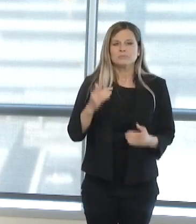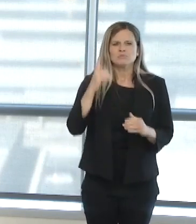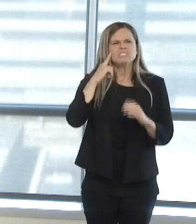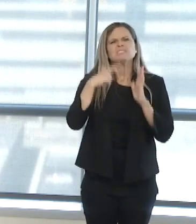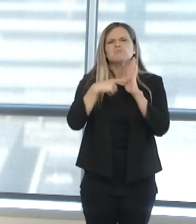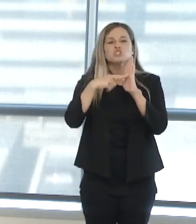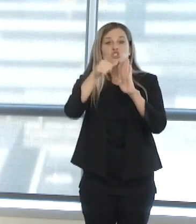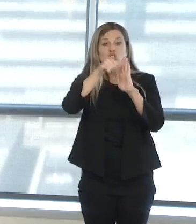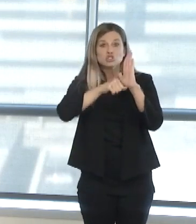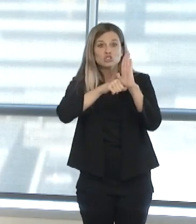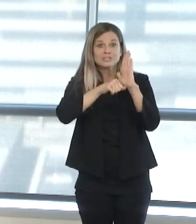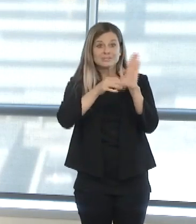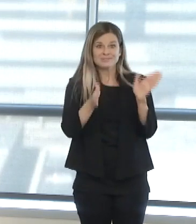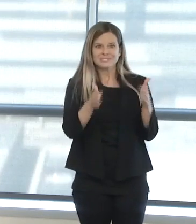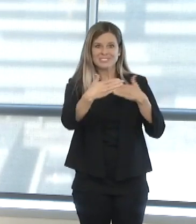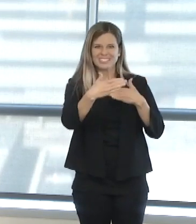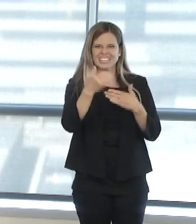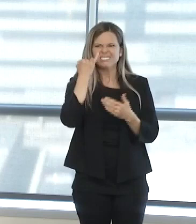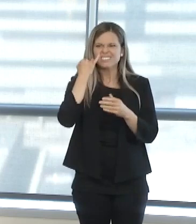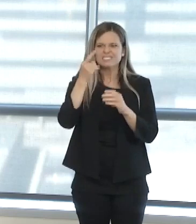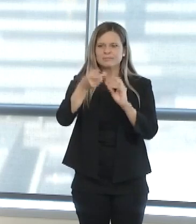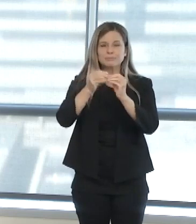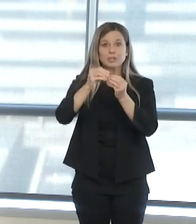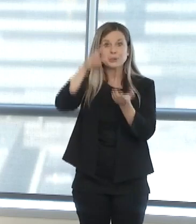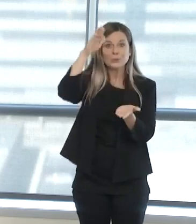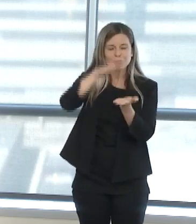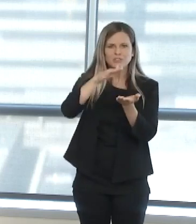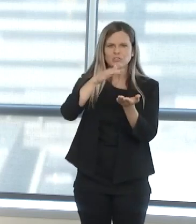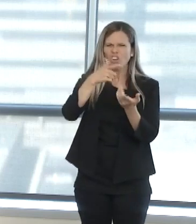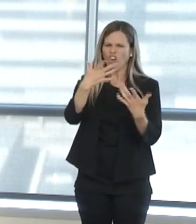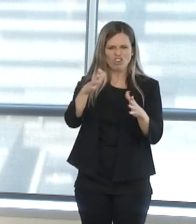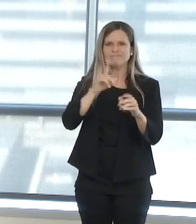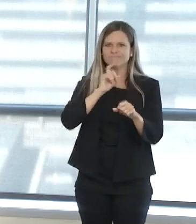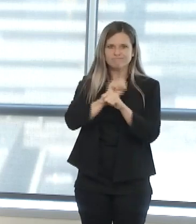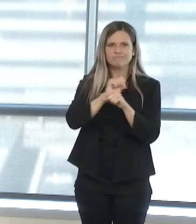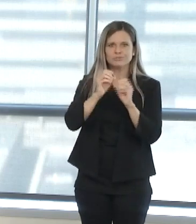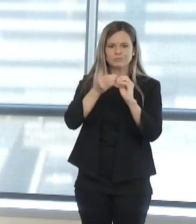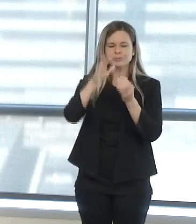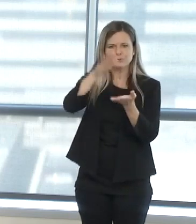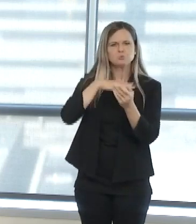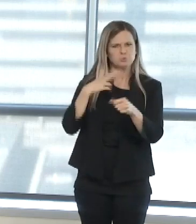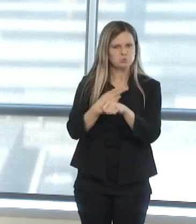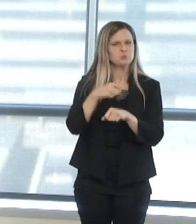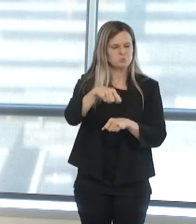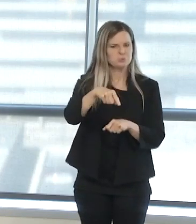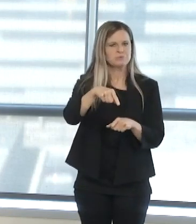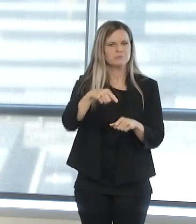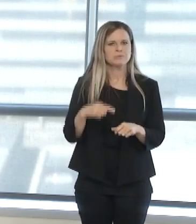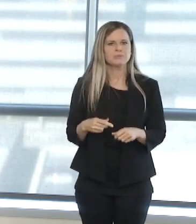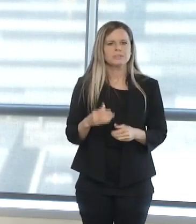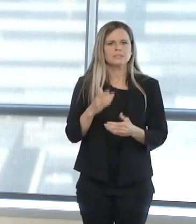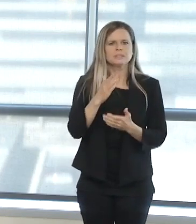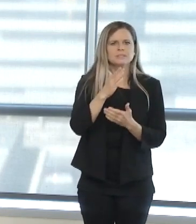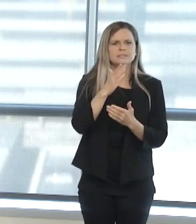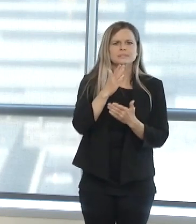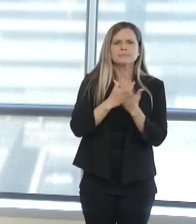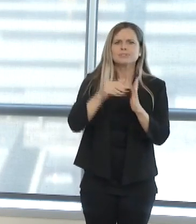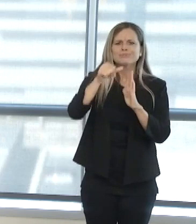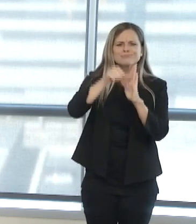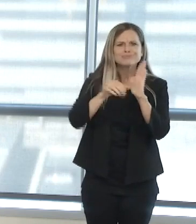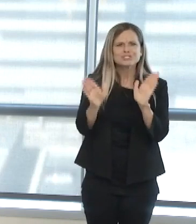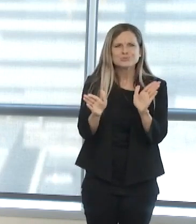as we progress in phase phase one and phase two, we move into some of the perioperative areas, including the operating rooms,